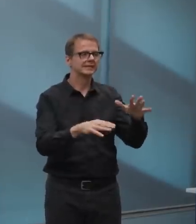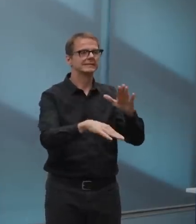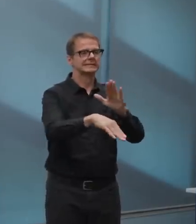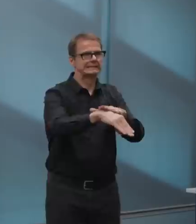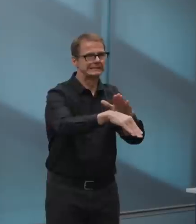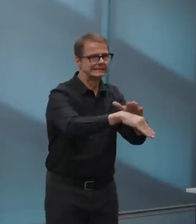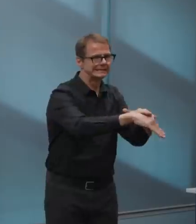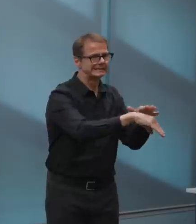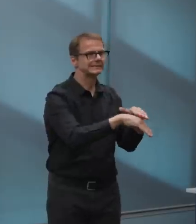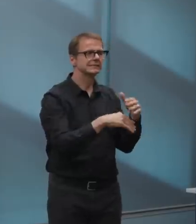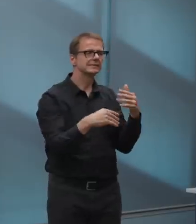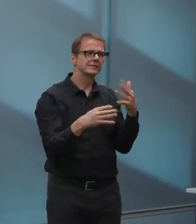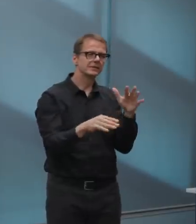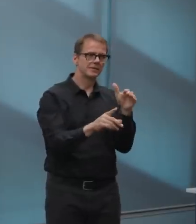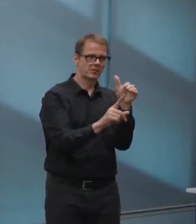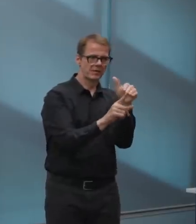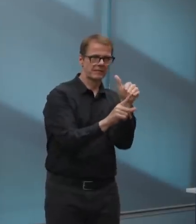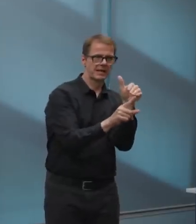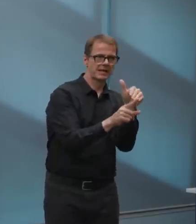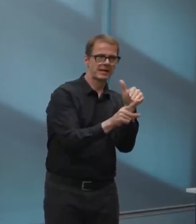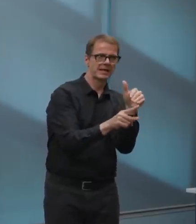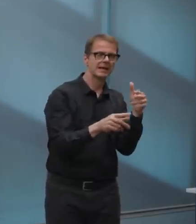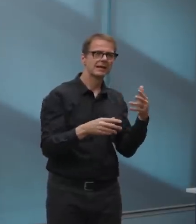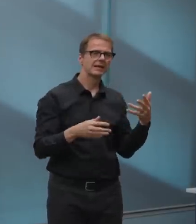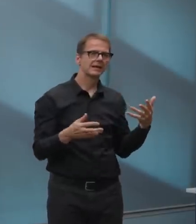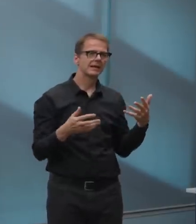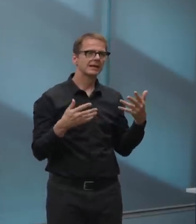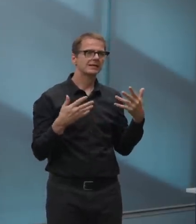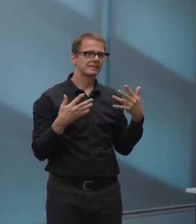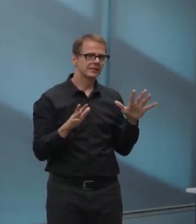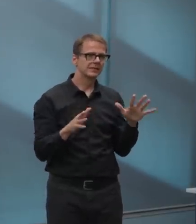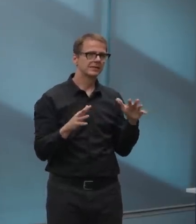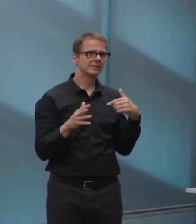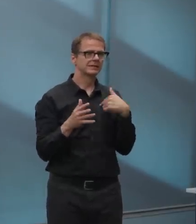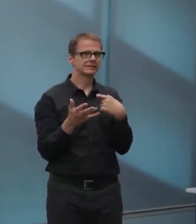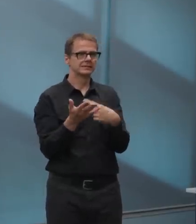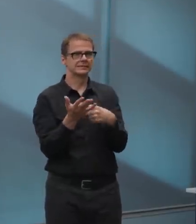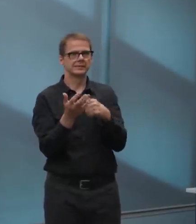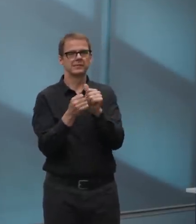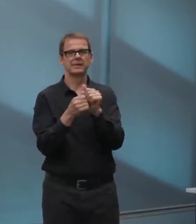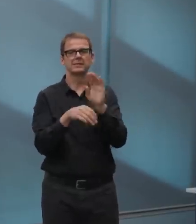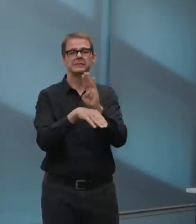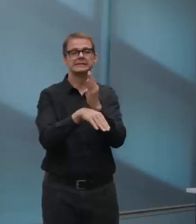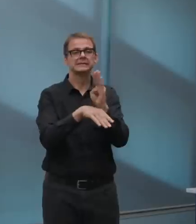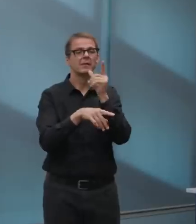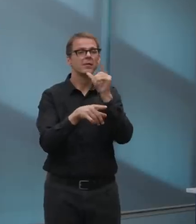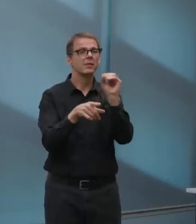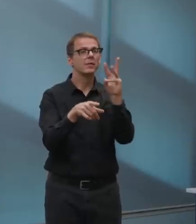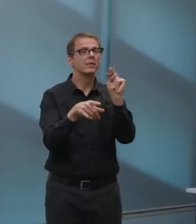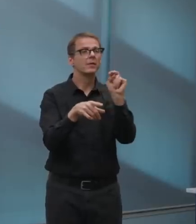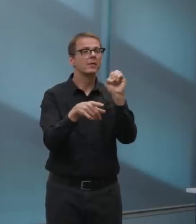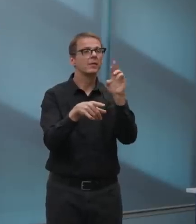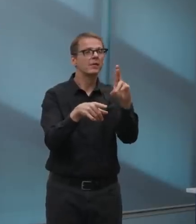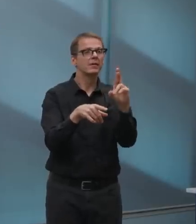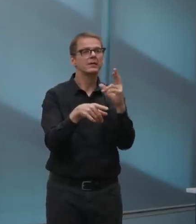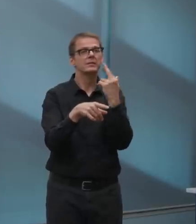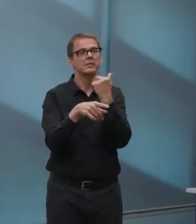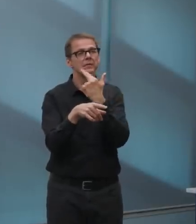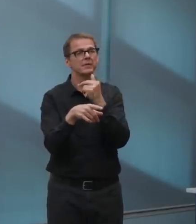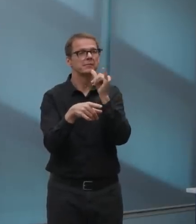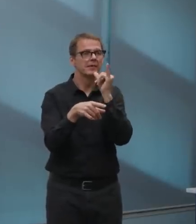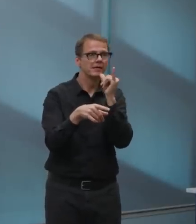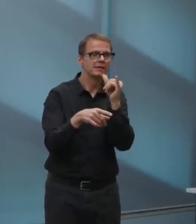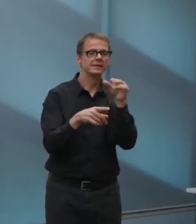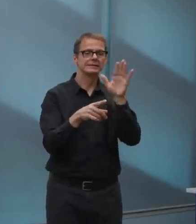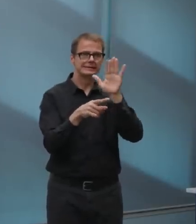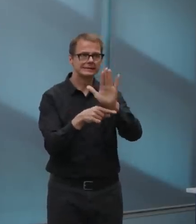uh, they play a part in this as well. So it's, it's the city, it's the businesses, it's the citizens that all play a part in this. Um,